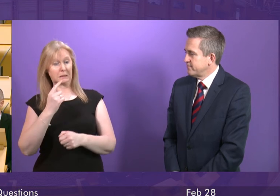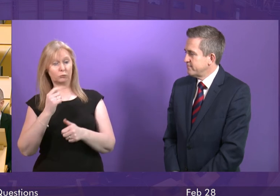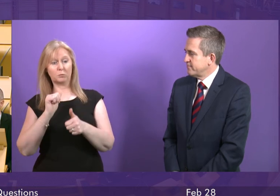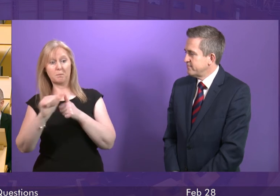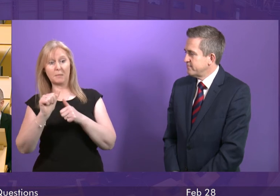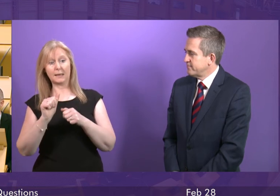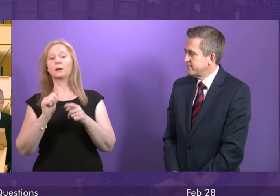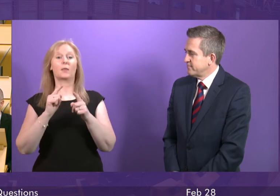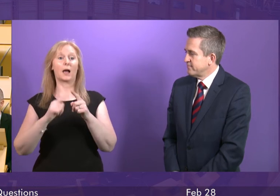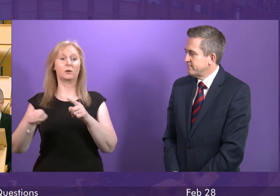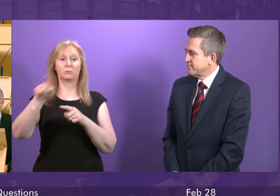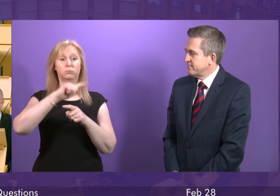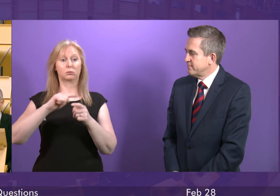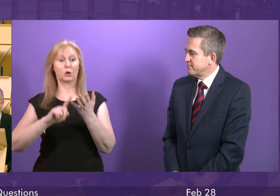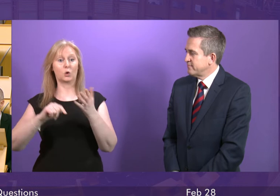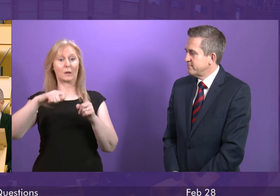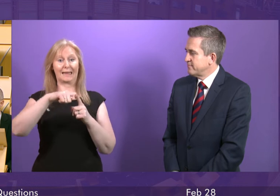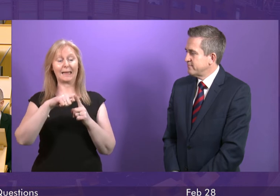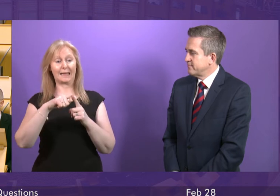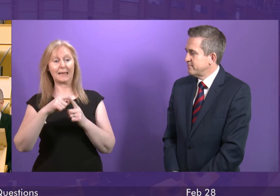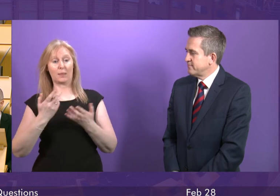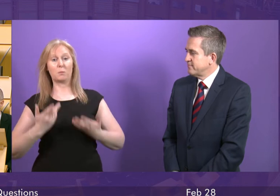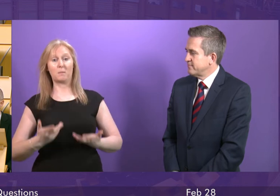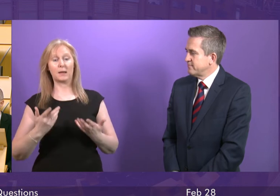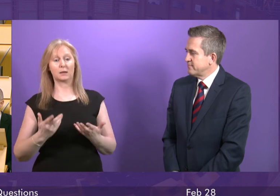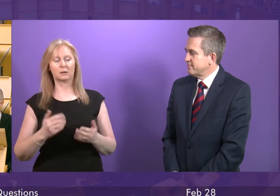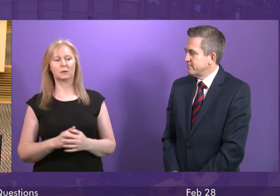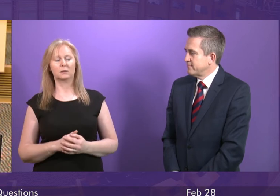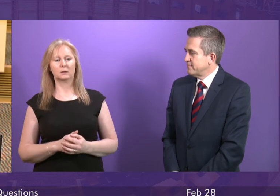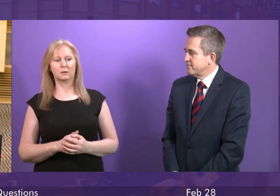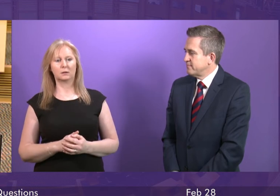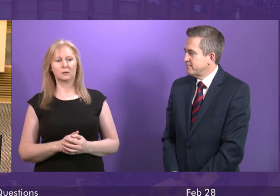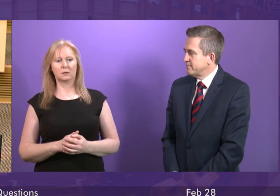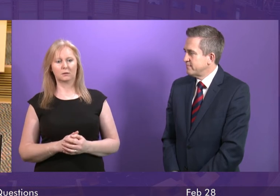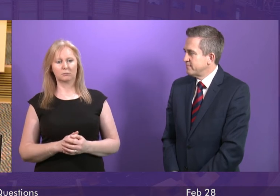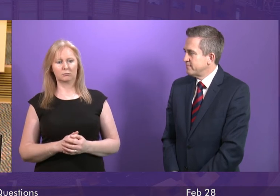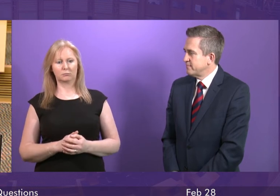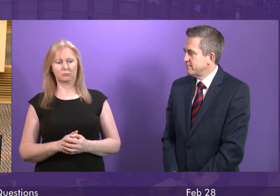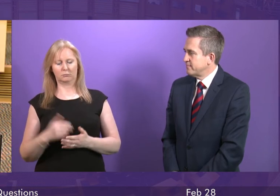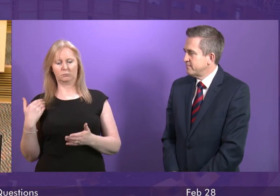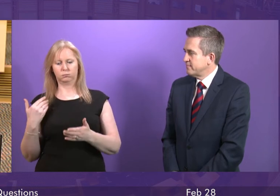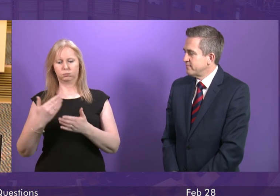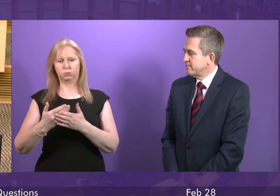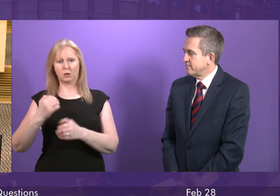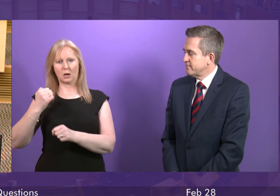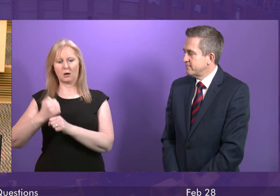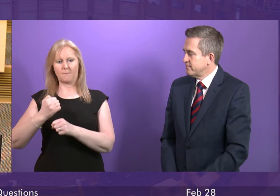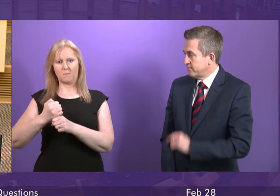across the United Kingdom right now. But in terms of the record of this government overall, I mean, in terms of people